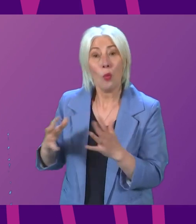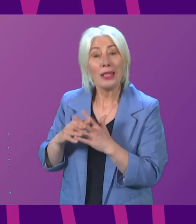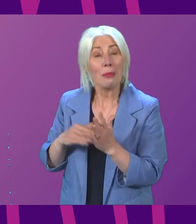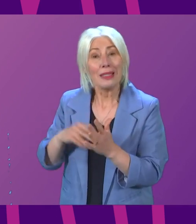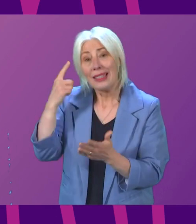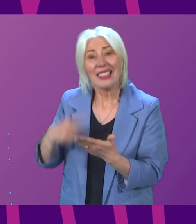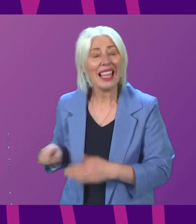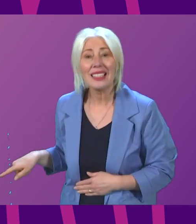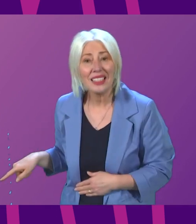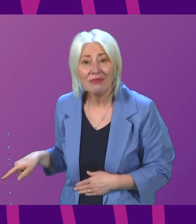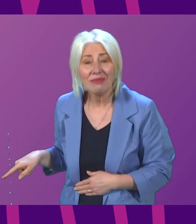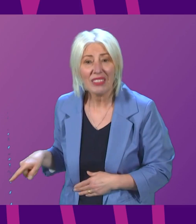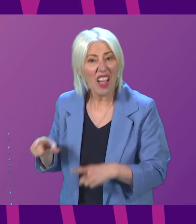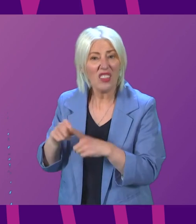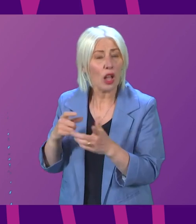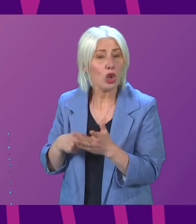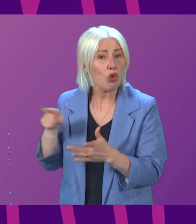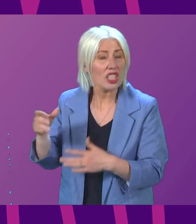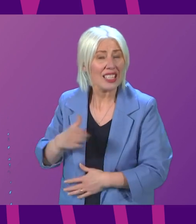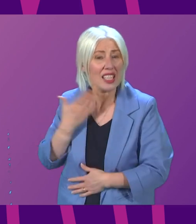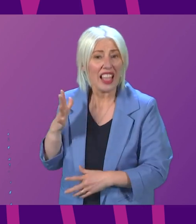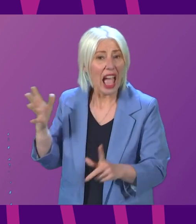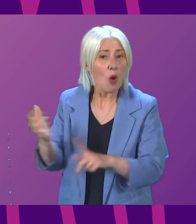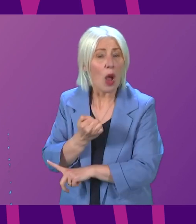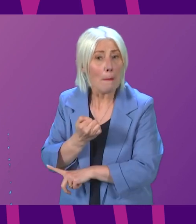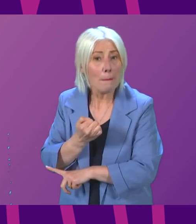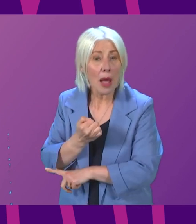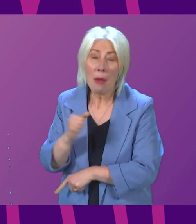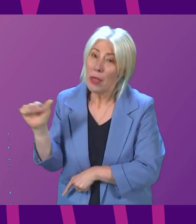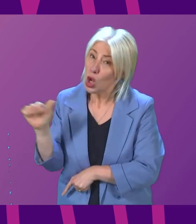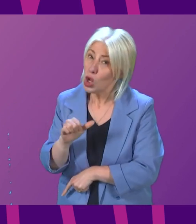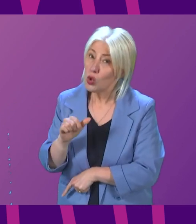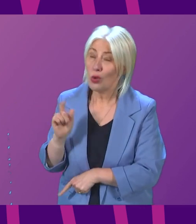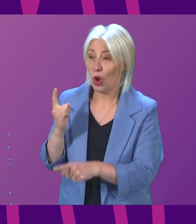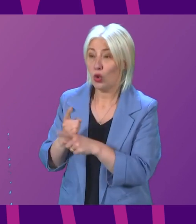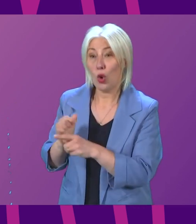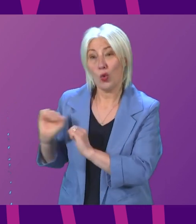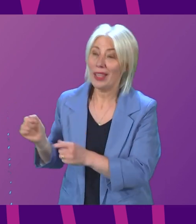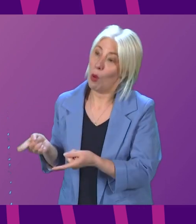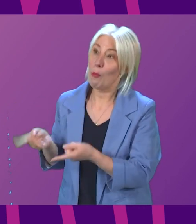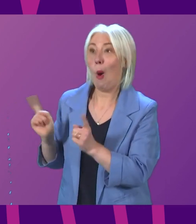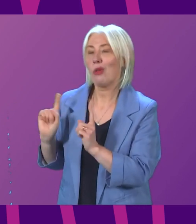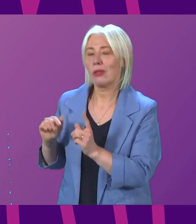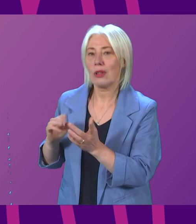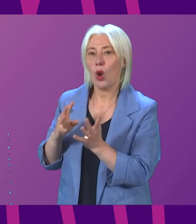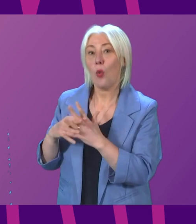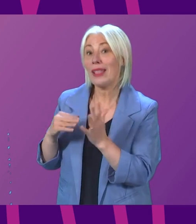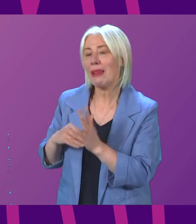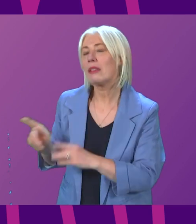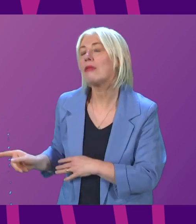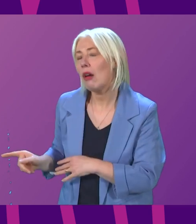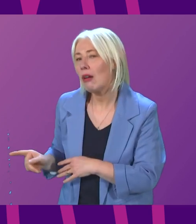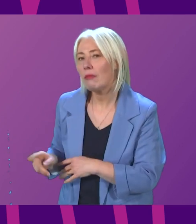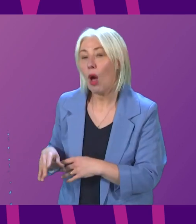And if Douglas Ross doesn't like the outcome of that, then perhaps he should have a word with his bosses at Westminster. Or better